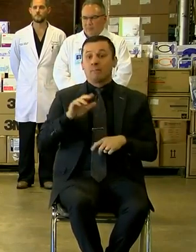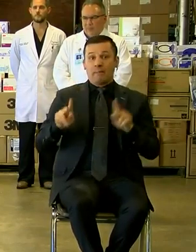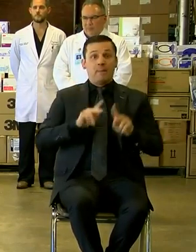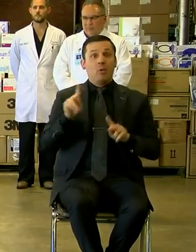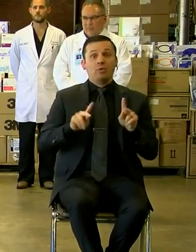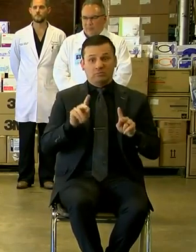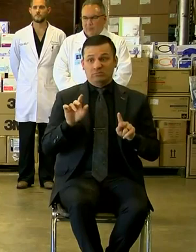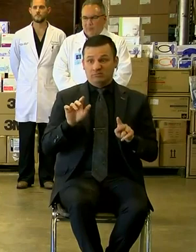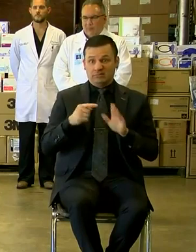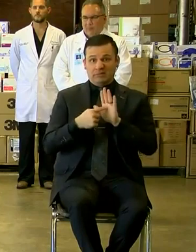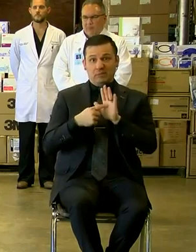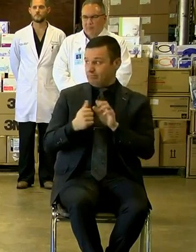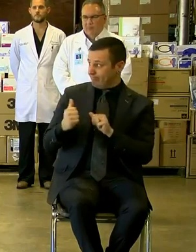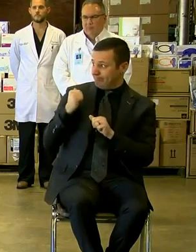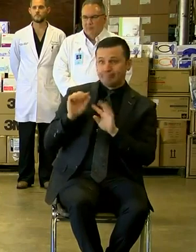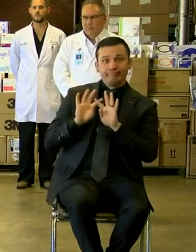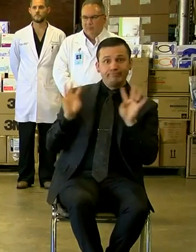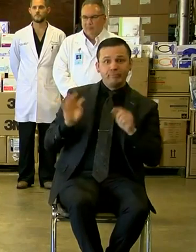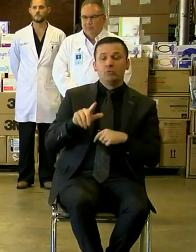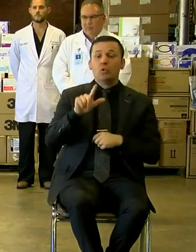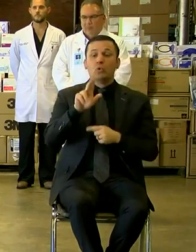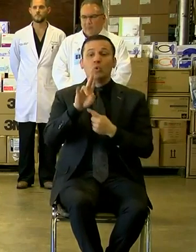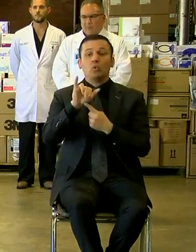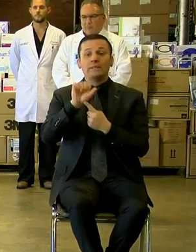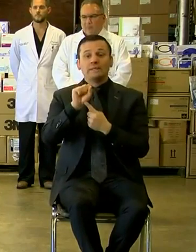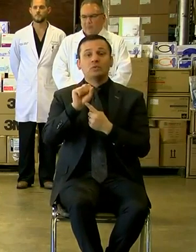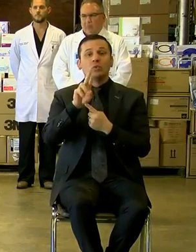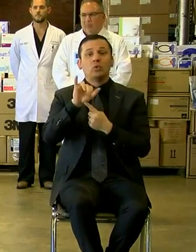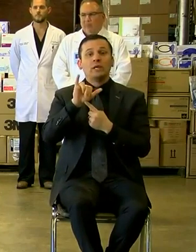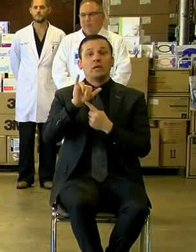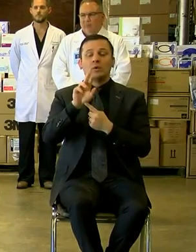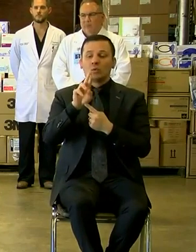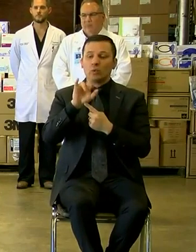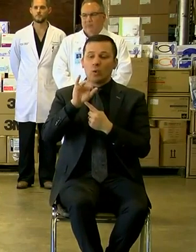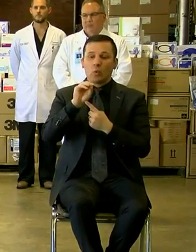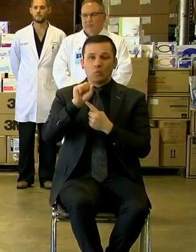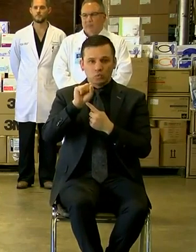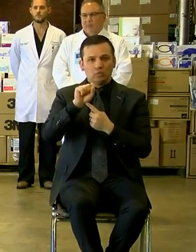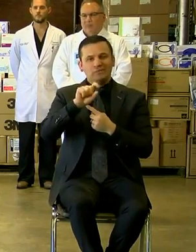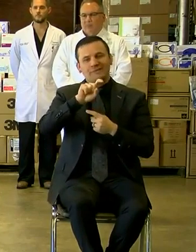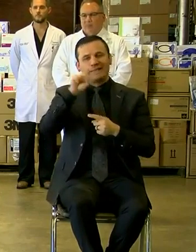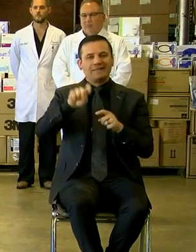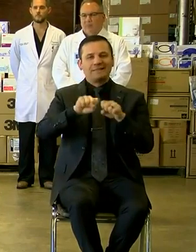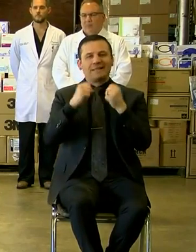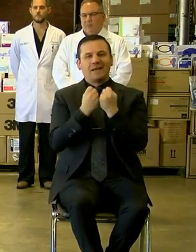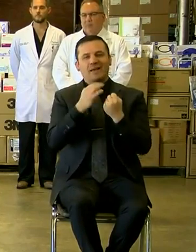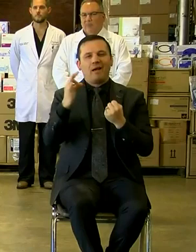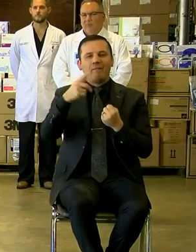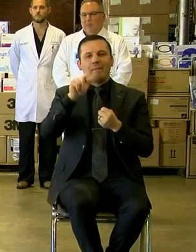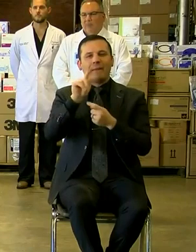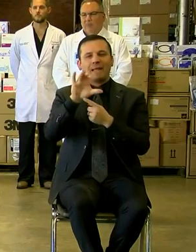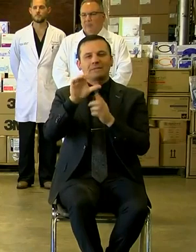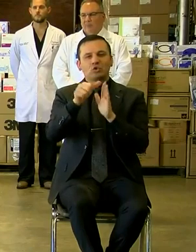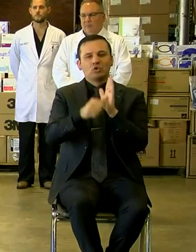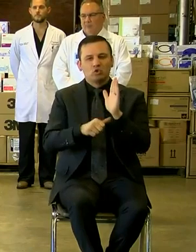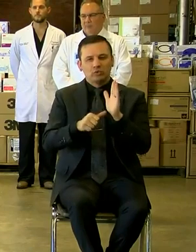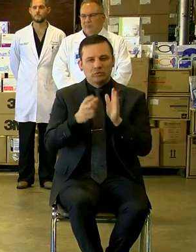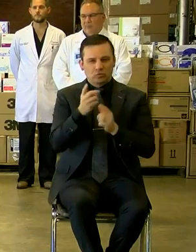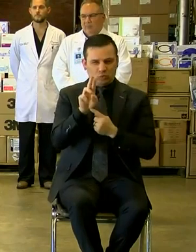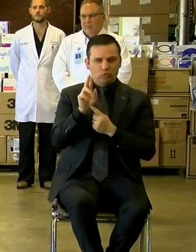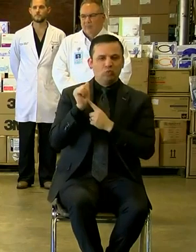today. They include Dr. Luis Rios, president of the Texas Society of Plastic Surgeons. Today, he delivered